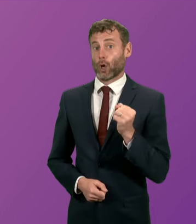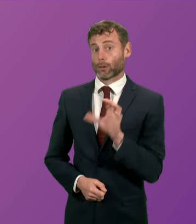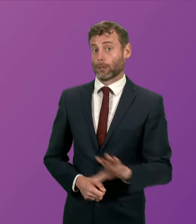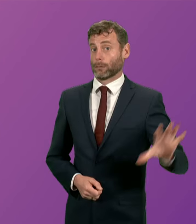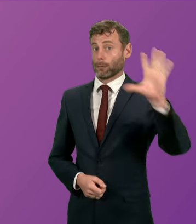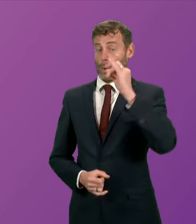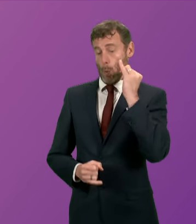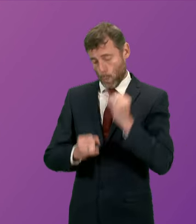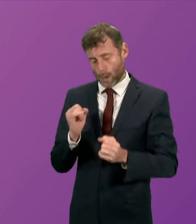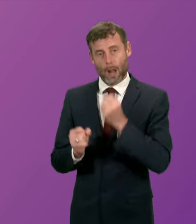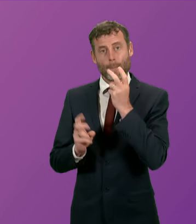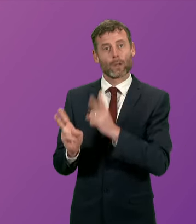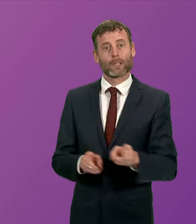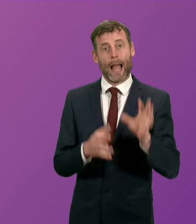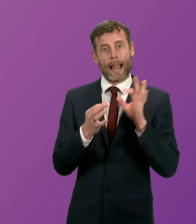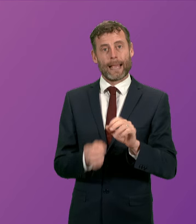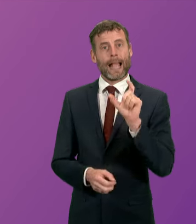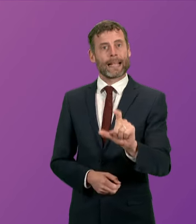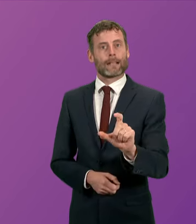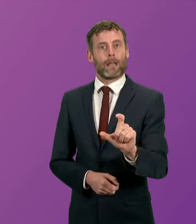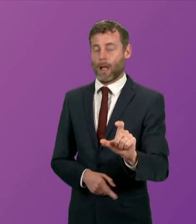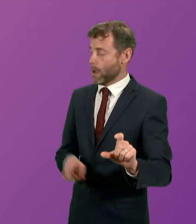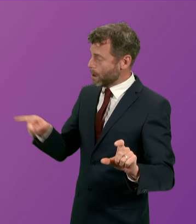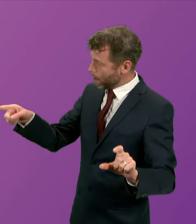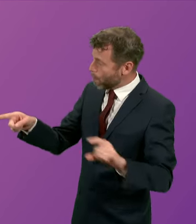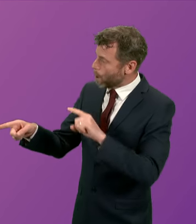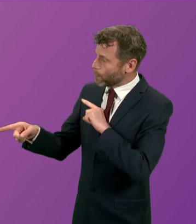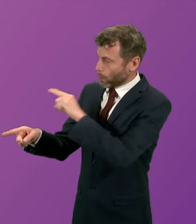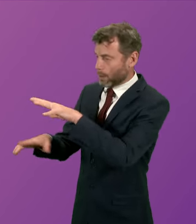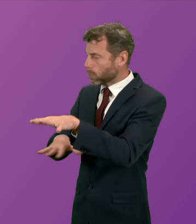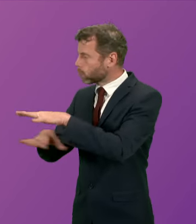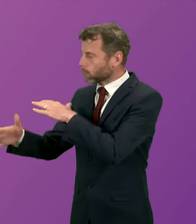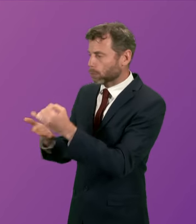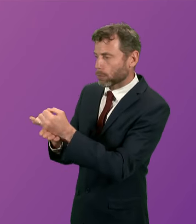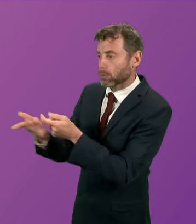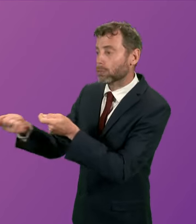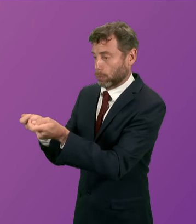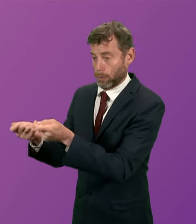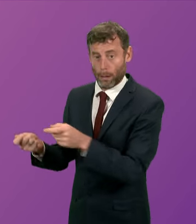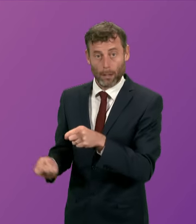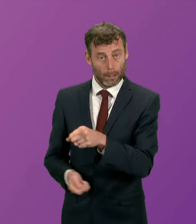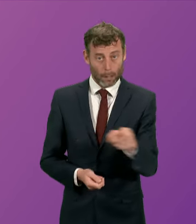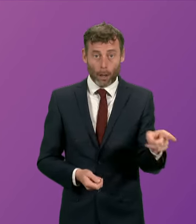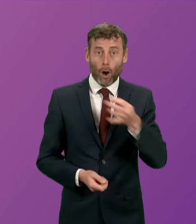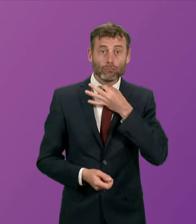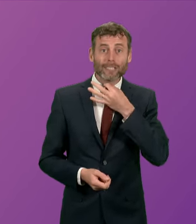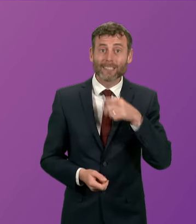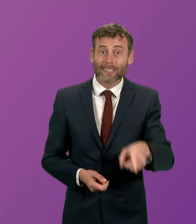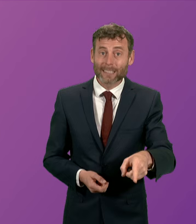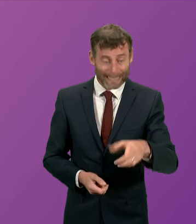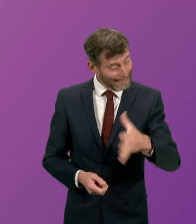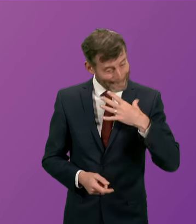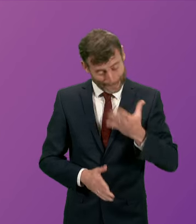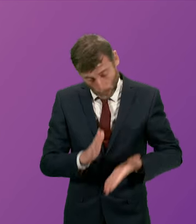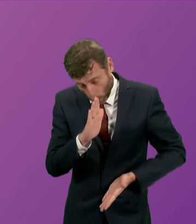that touches us all. Every second wasted in the fight against cancer decreases the chances of survival. Heckling cancer